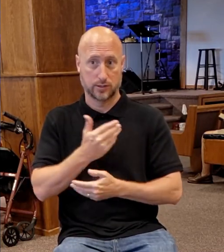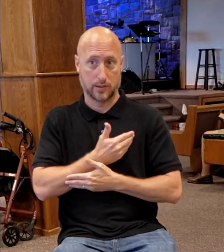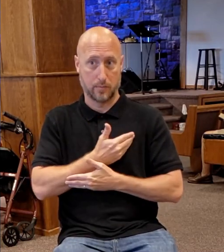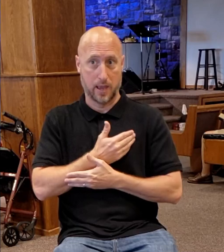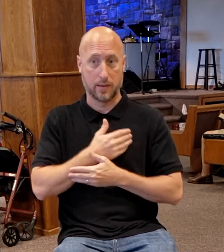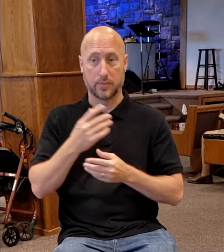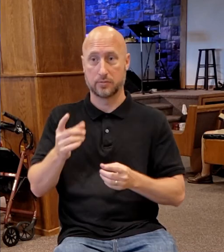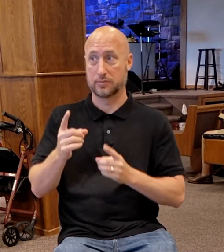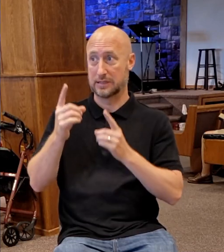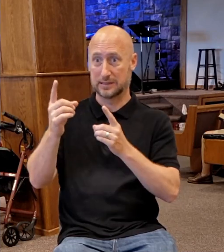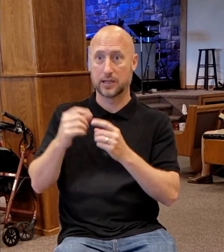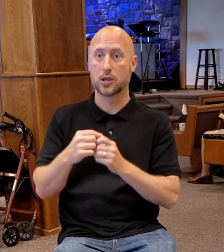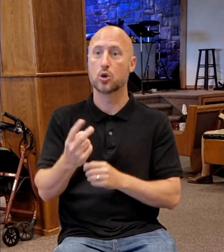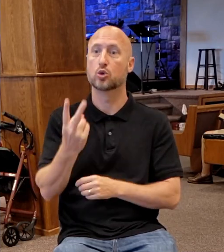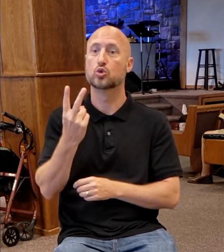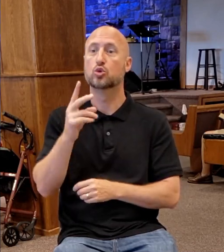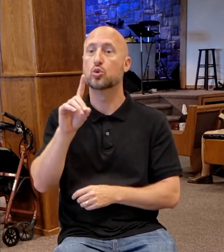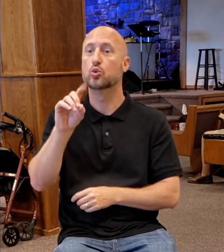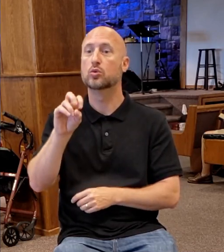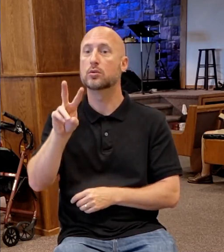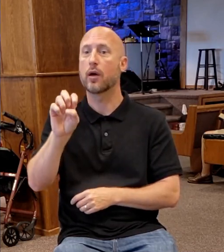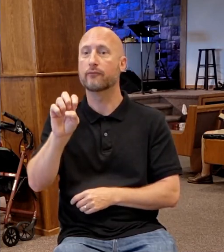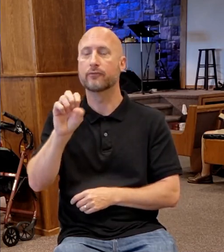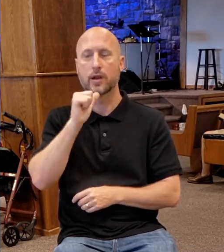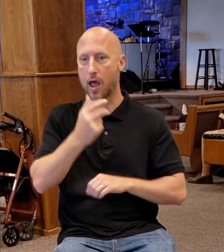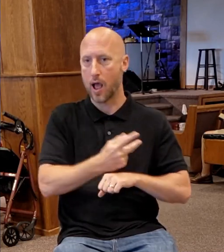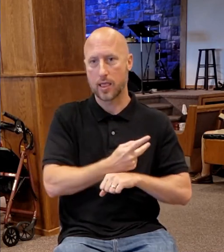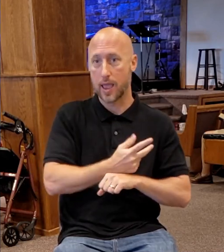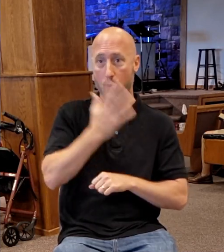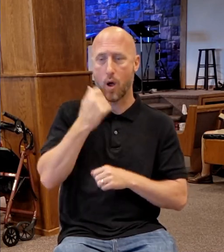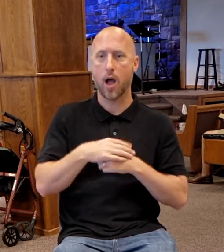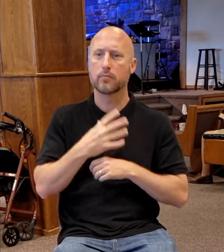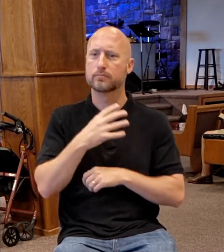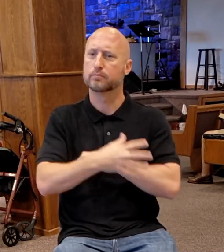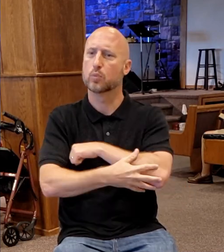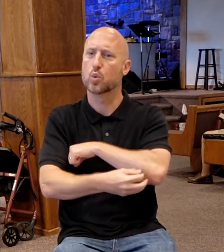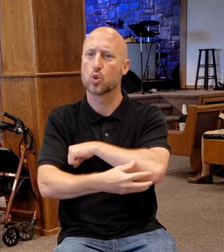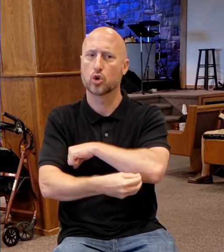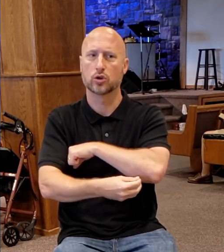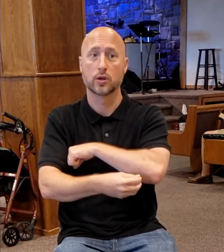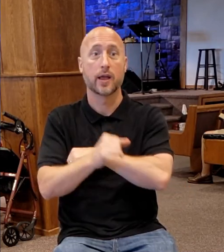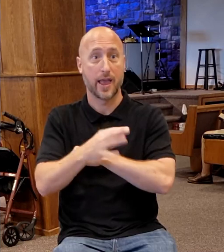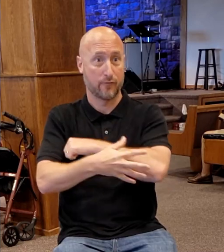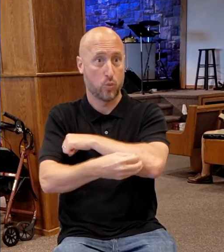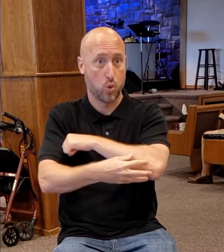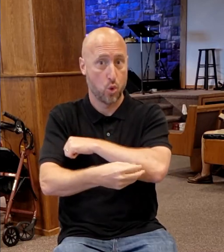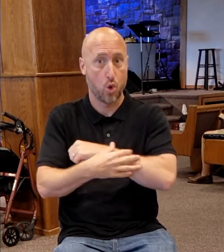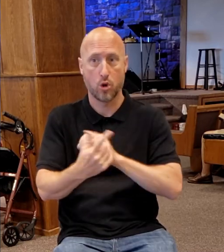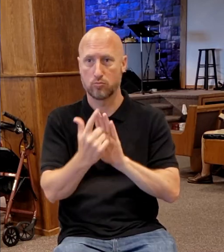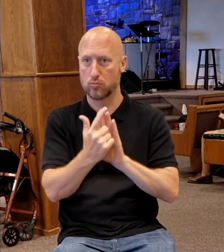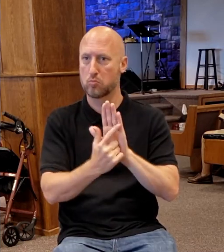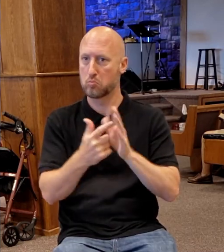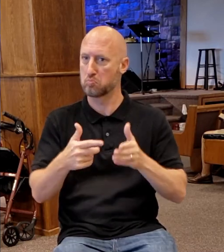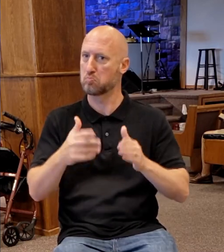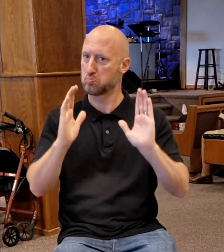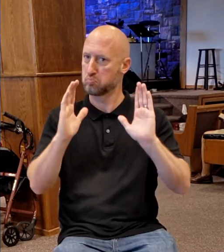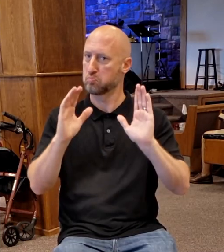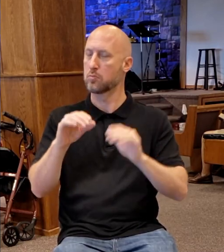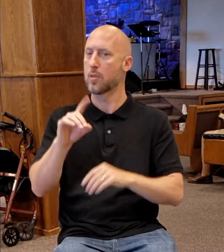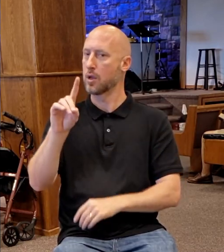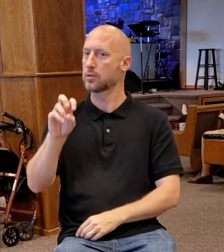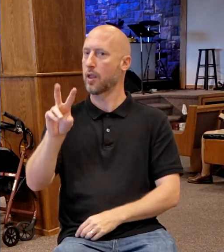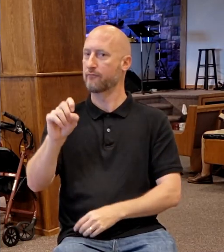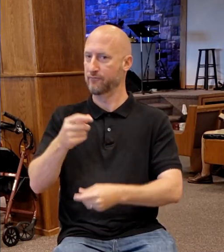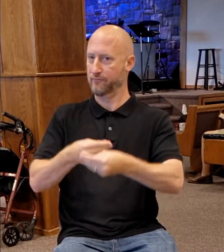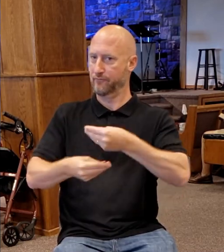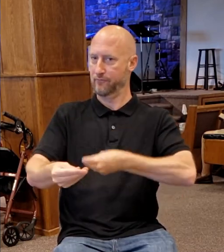40 days, they offer two turtle doves instead of a lamb. It's because the law said people that were poorer could offer turtle doves. And